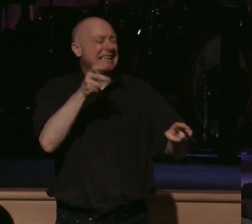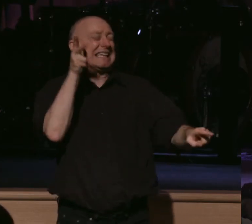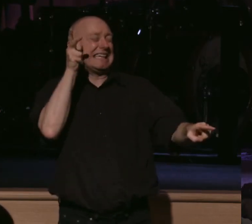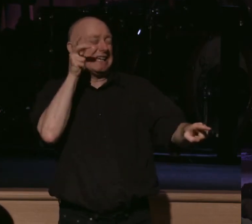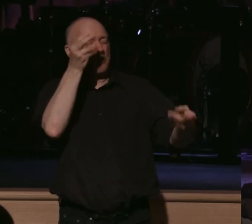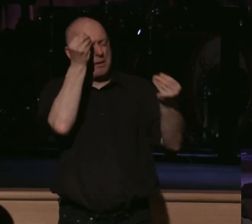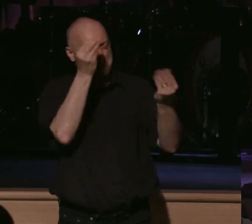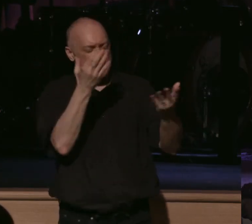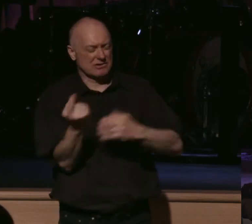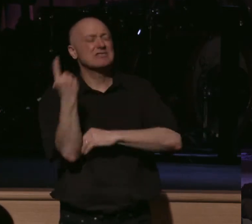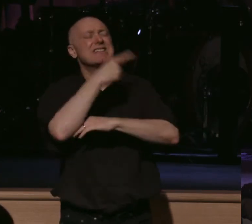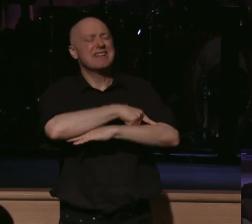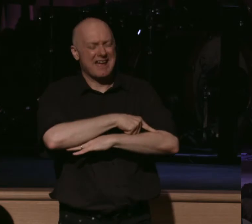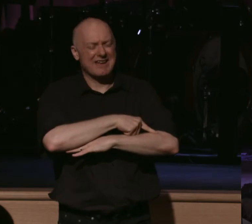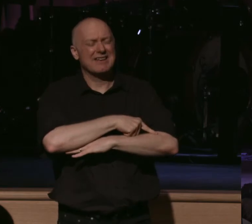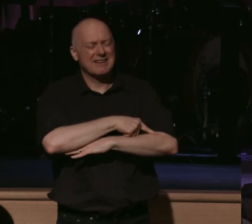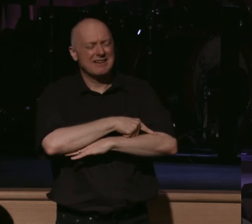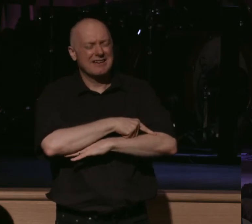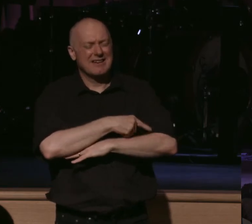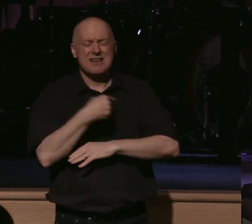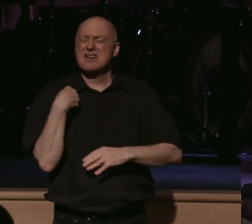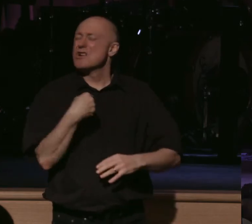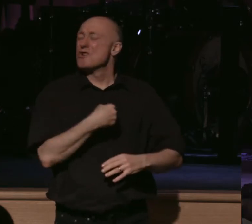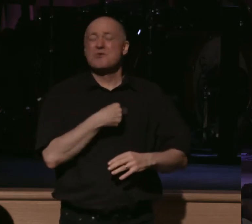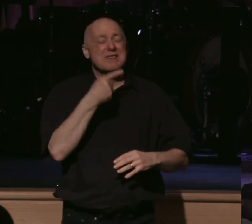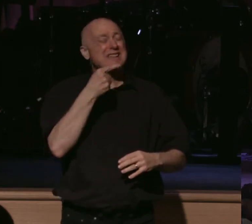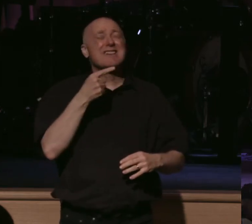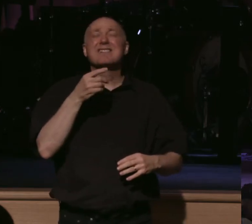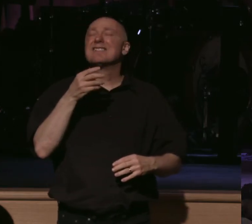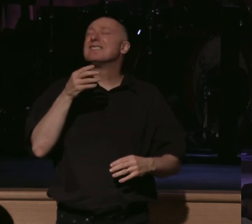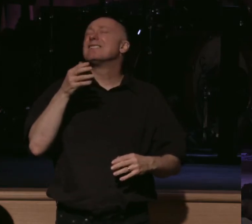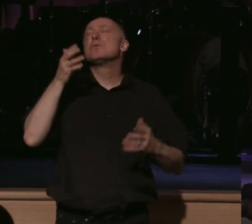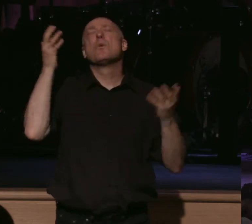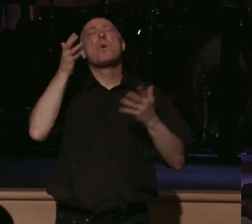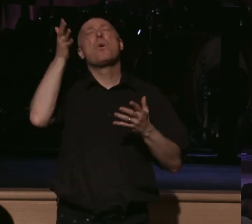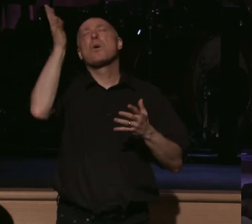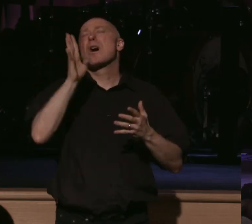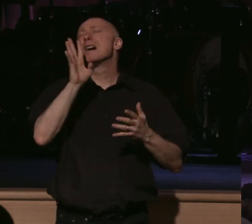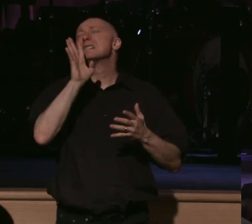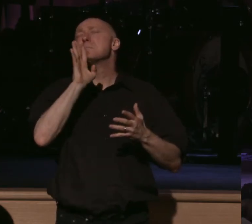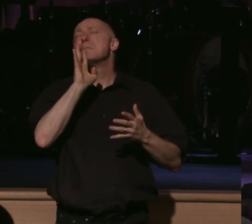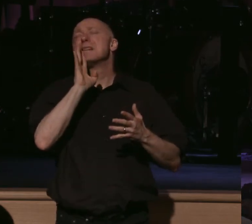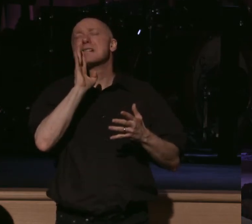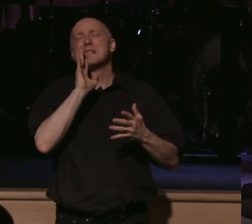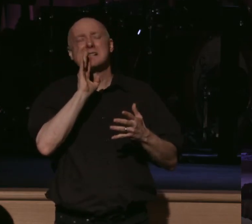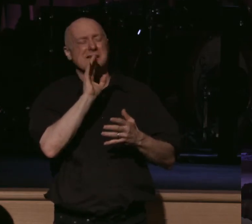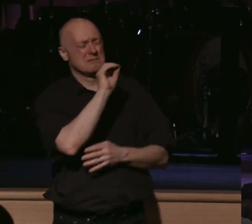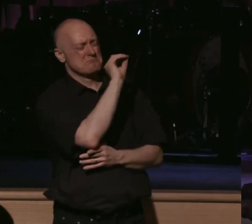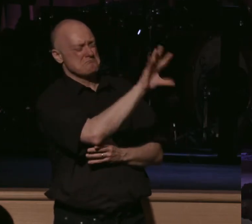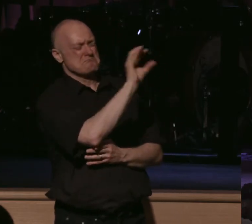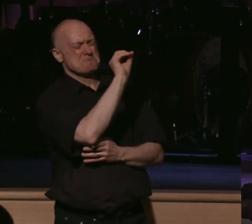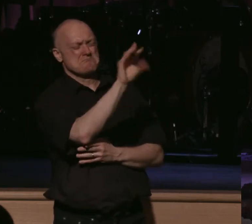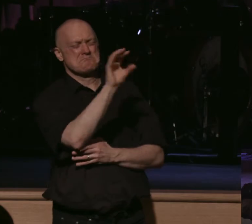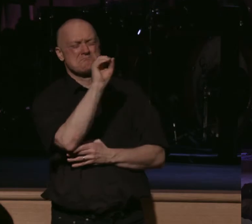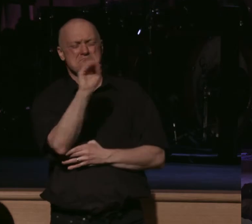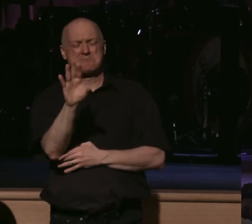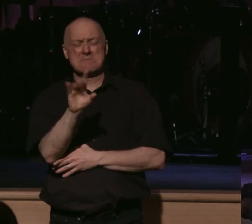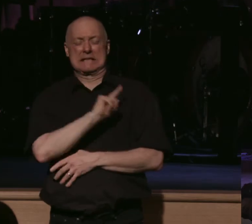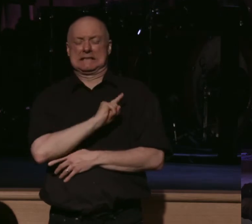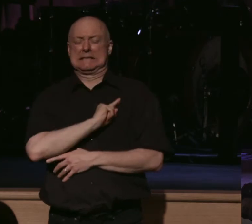truth at this time. And we just say, oh, God. Oh, God, speak and give grace and conviction, but also, at